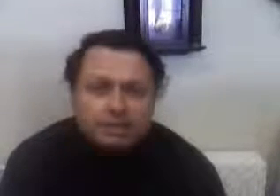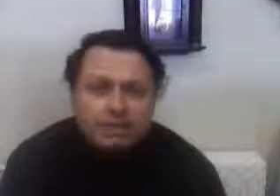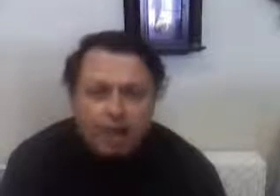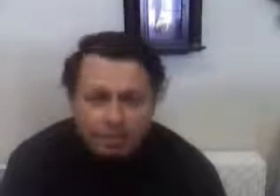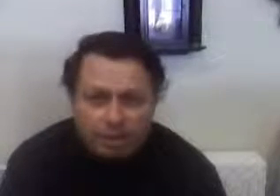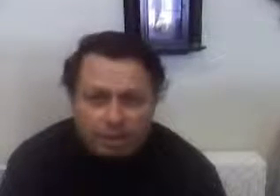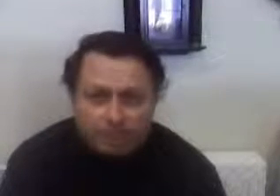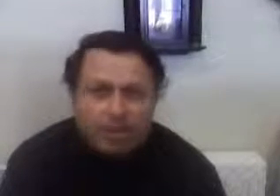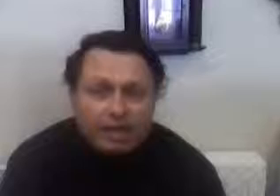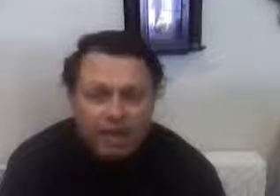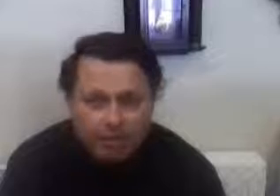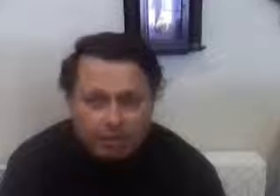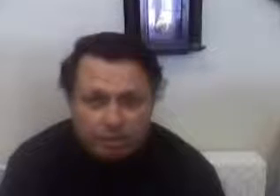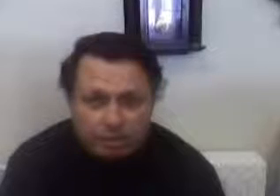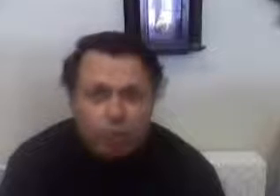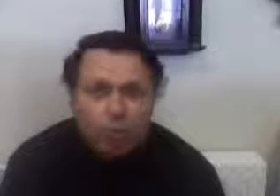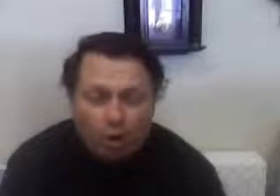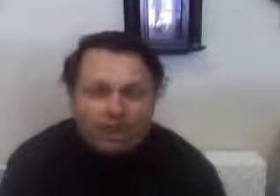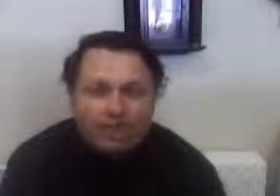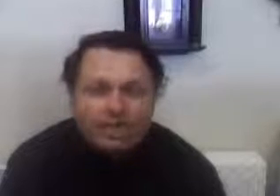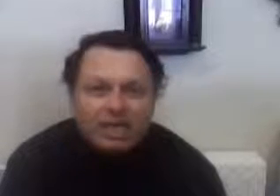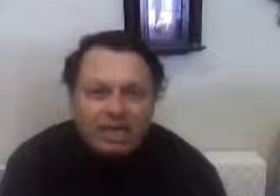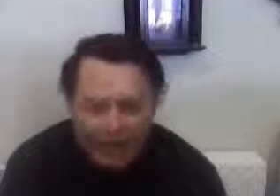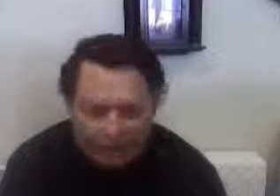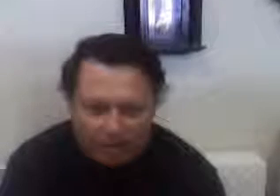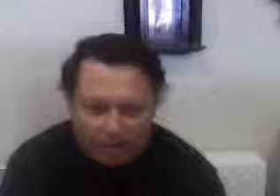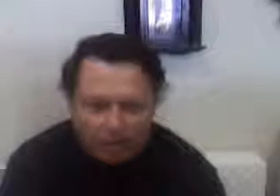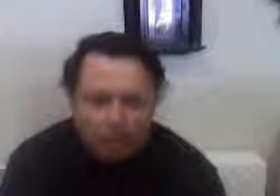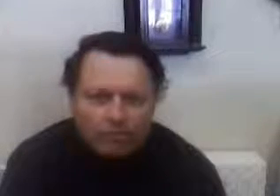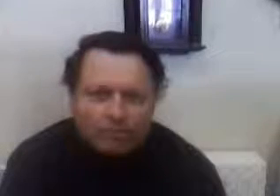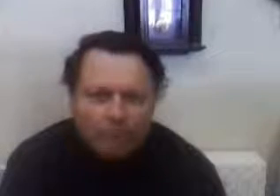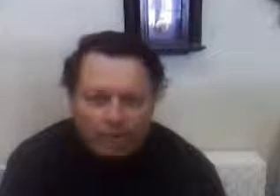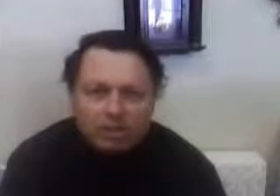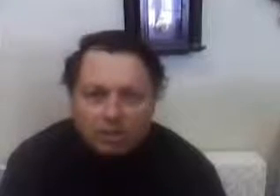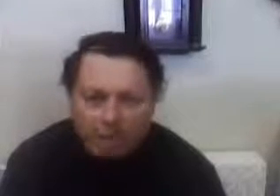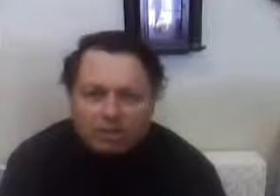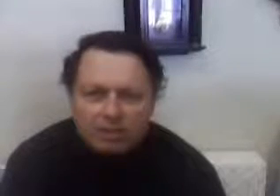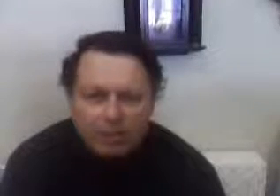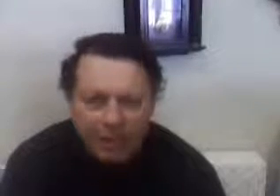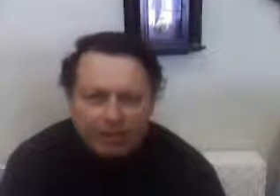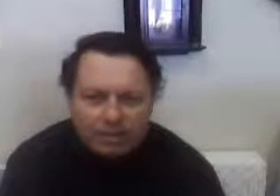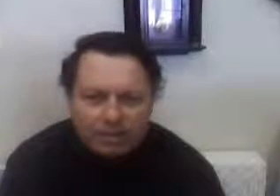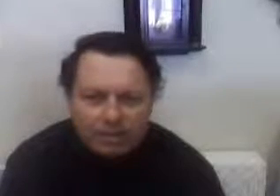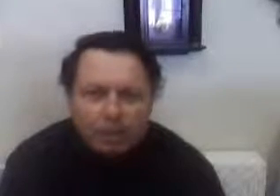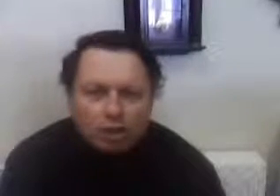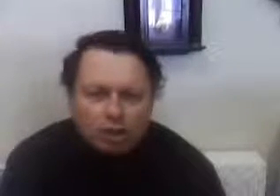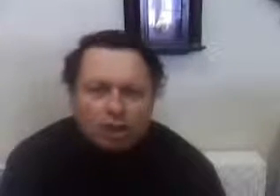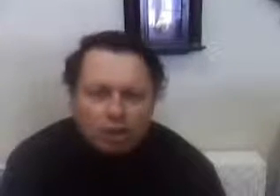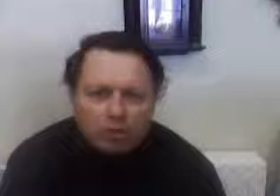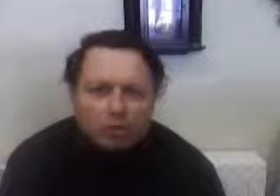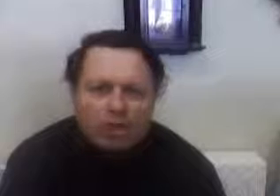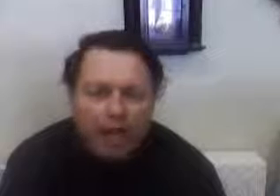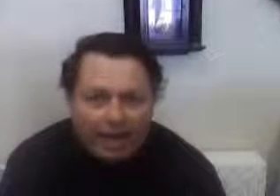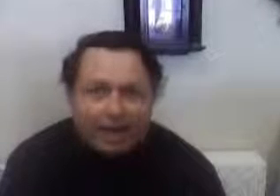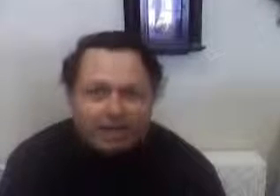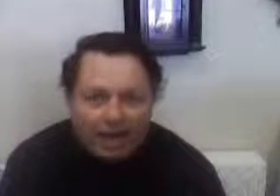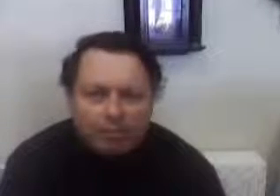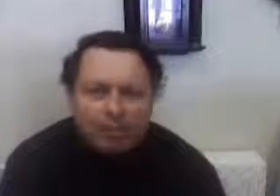is Communism and Capitalism working together via checks and balances to produce an economic